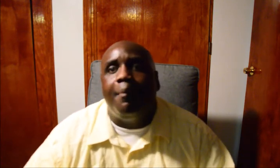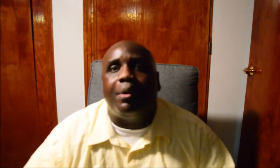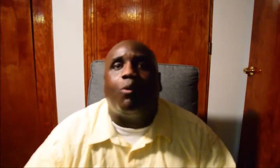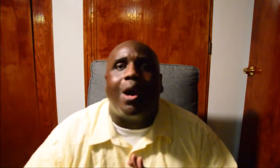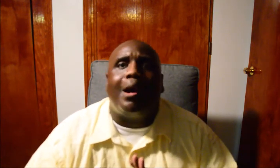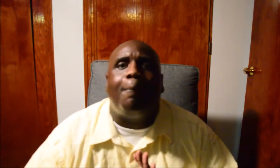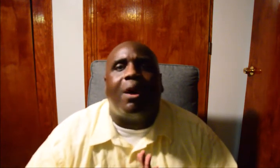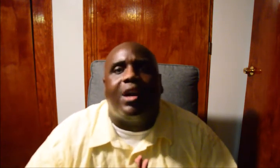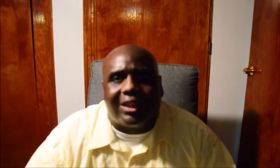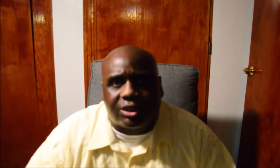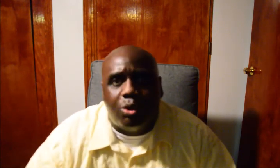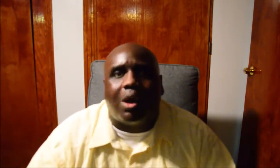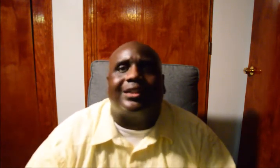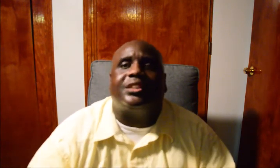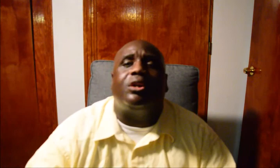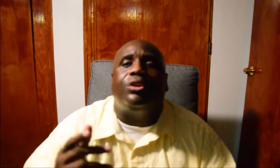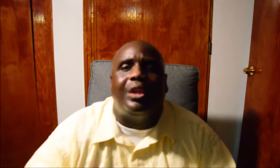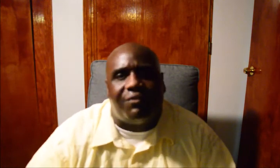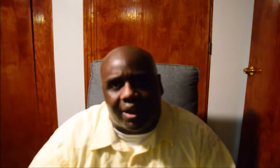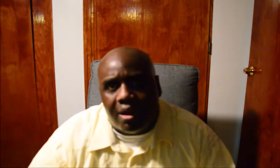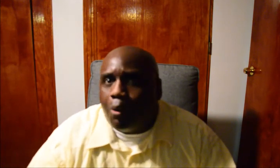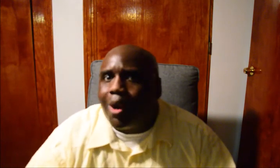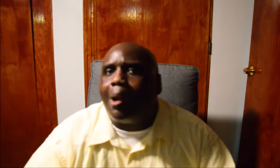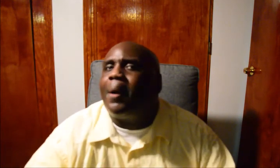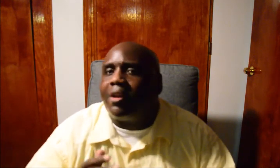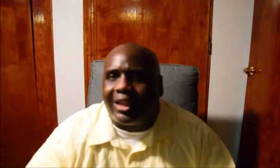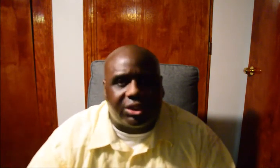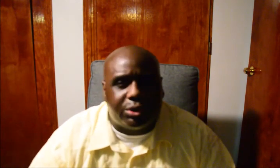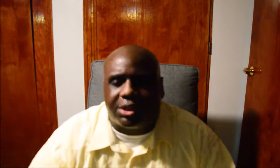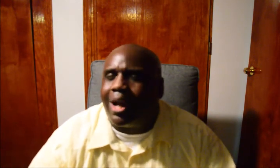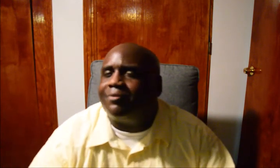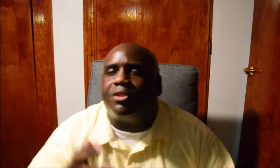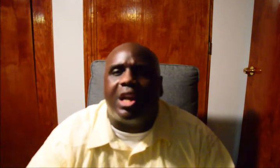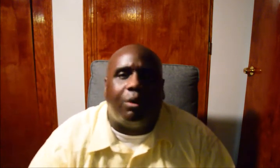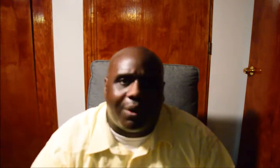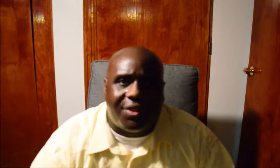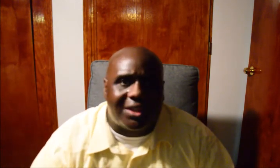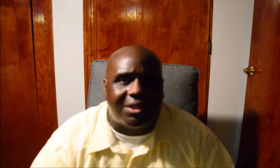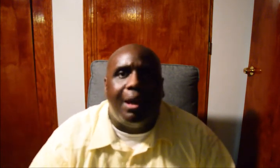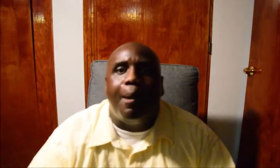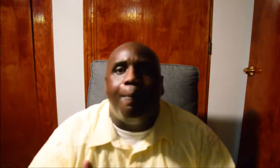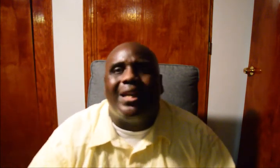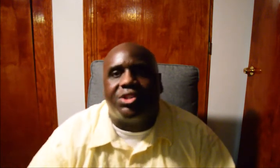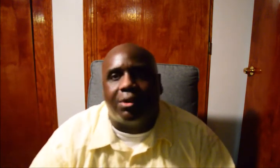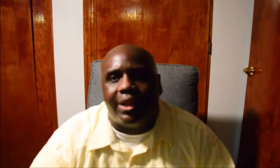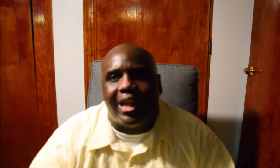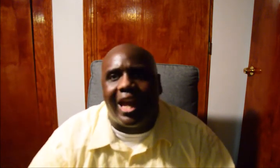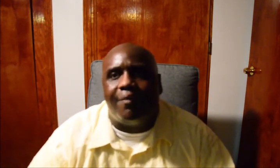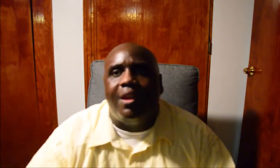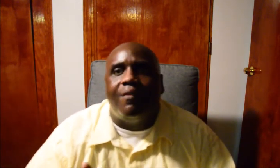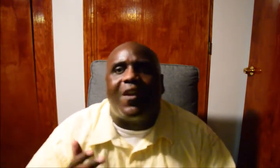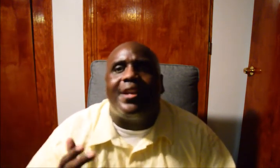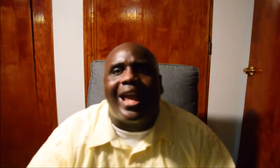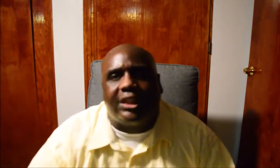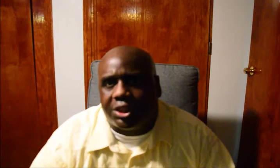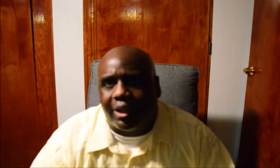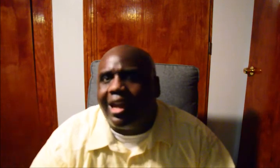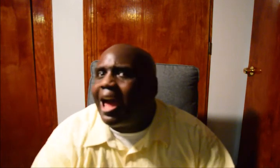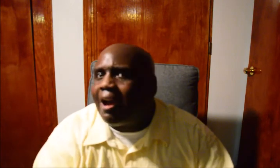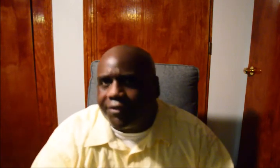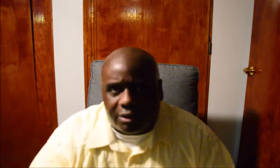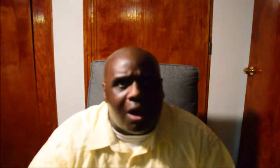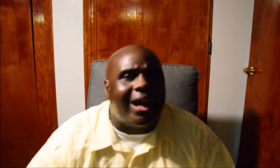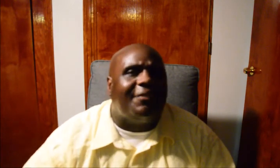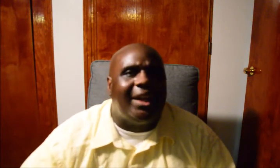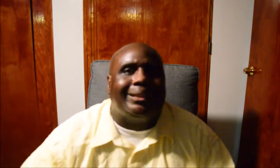away, but what about us who are still living? What about us who still have to deal with this mentally and financially